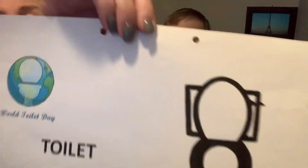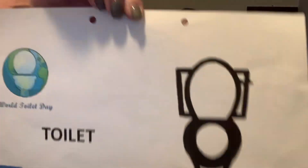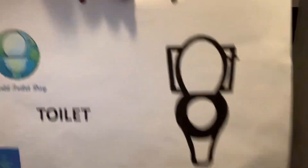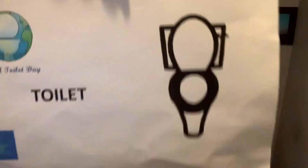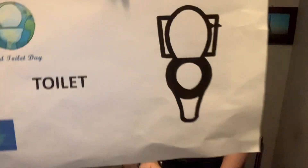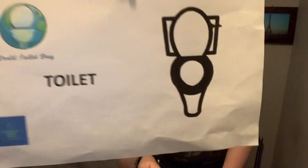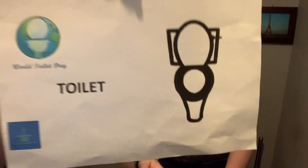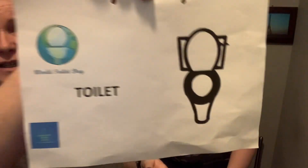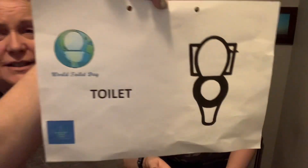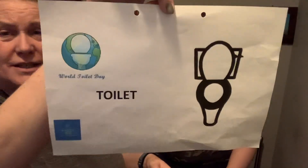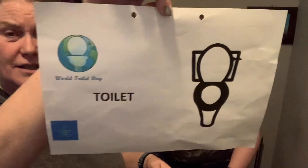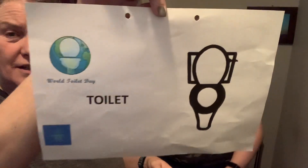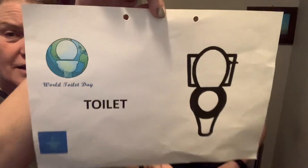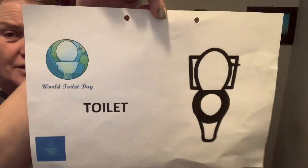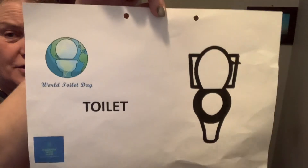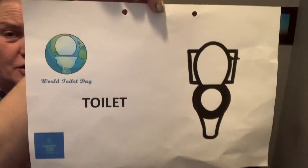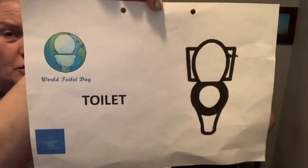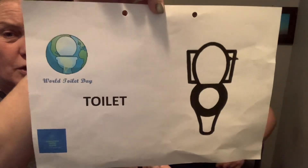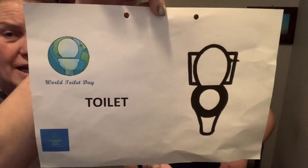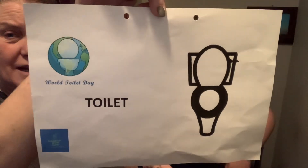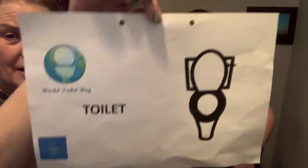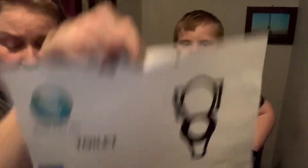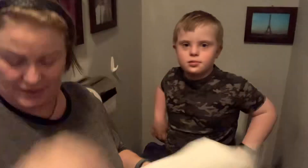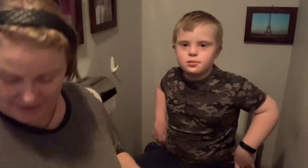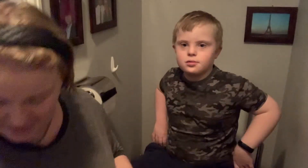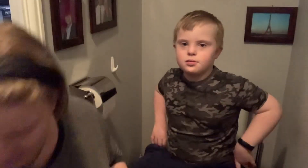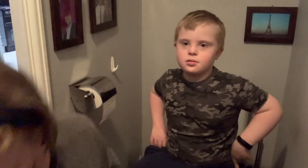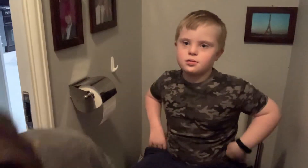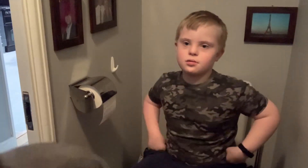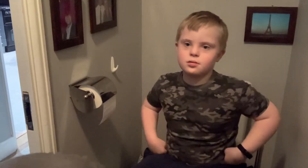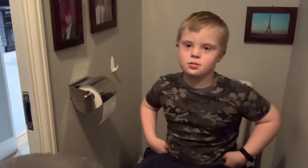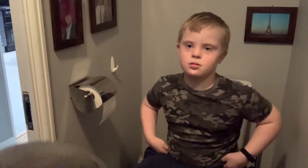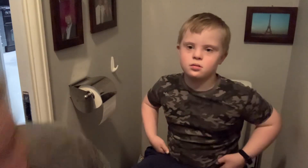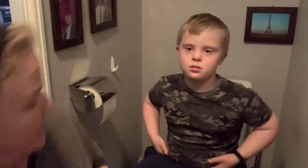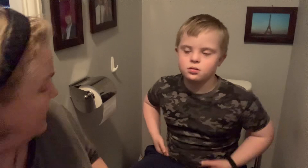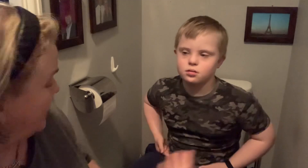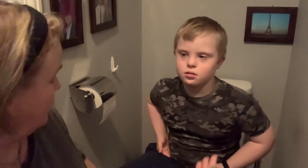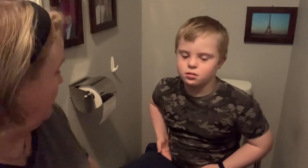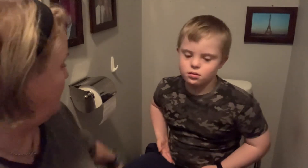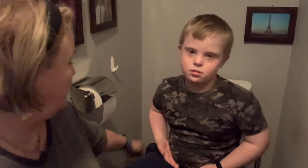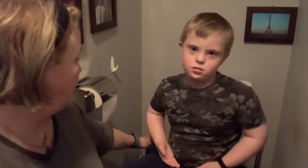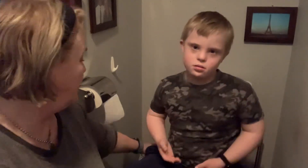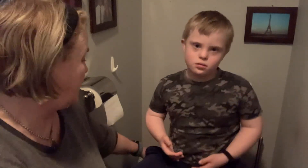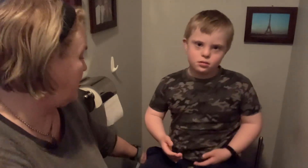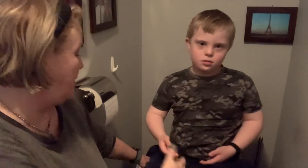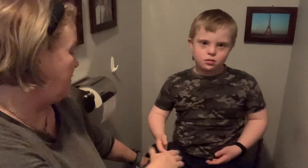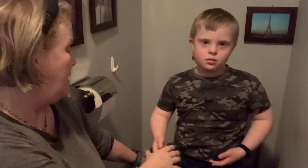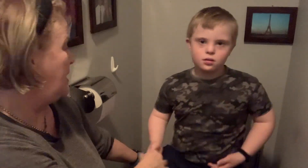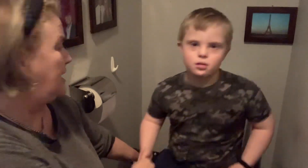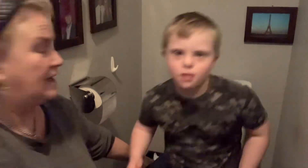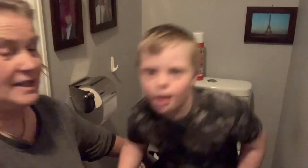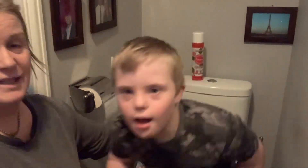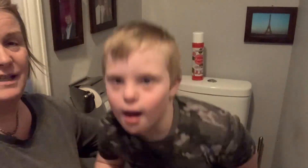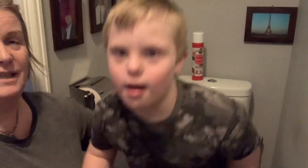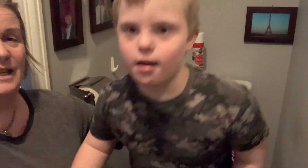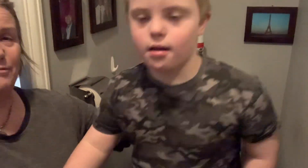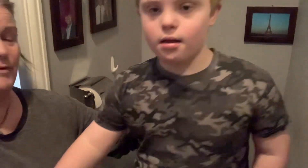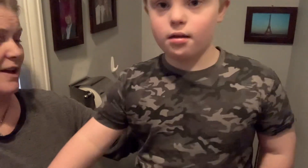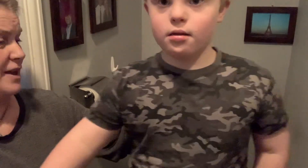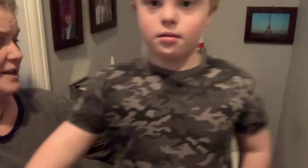toilet, toilet, yeah, can you stand up, stand up, let's move out here,